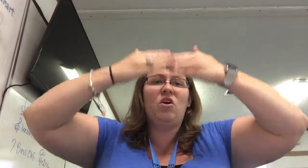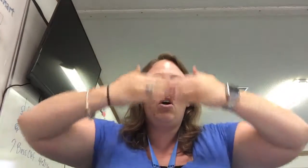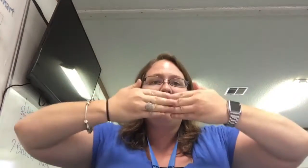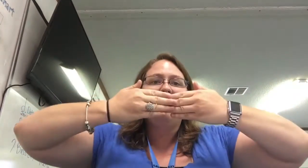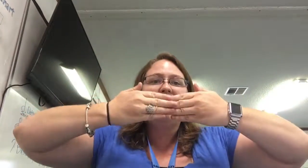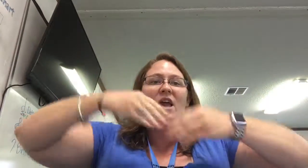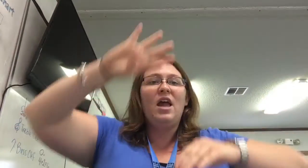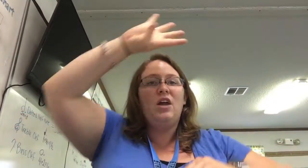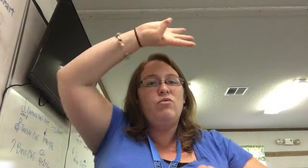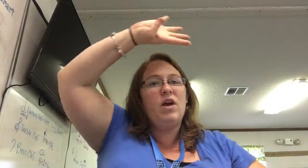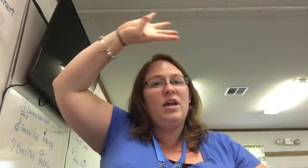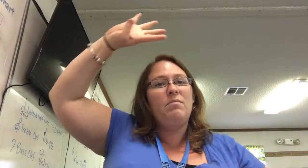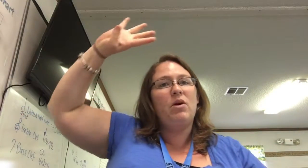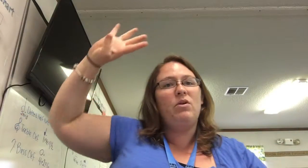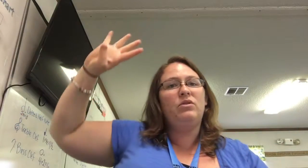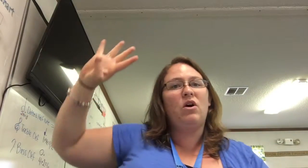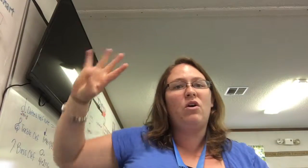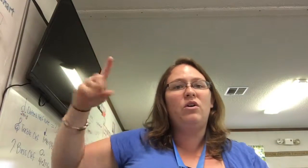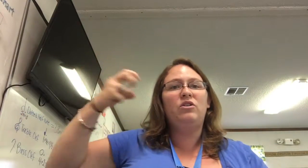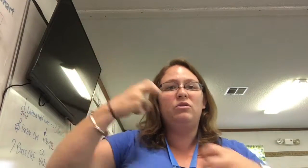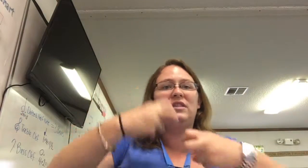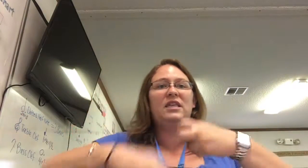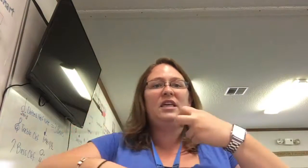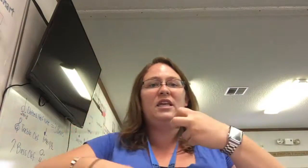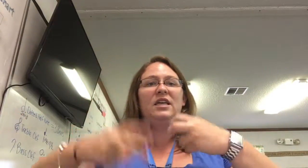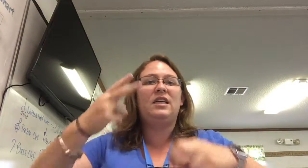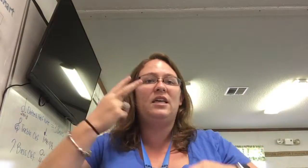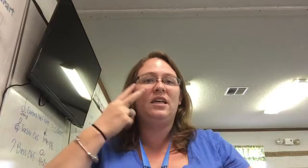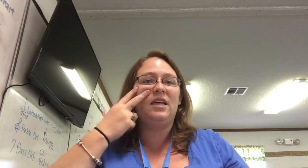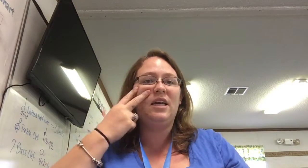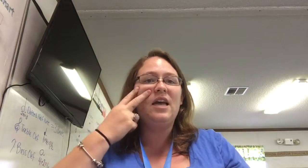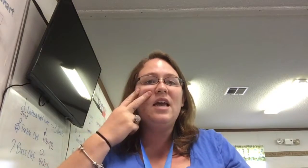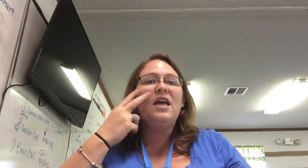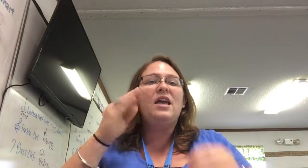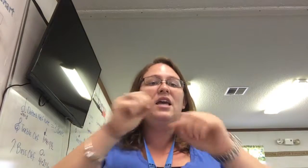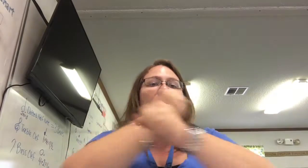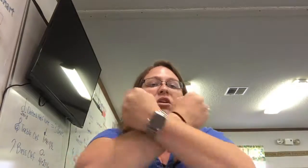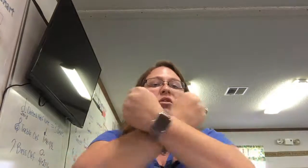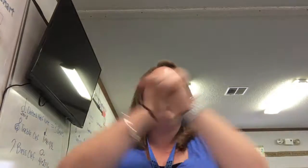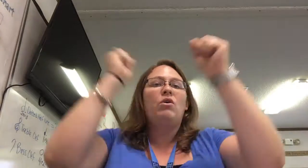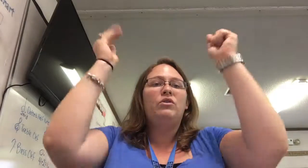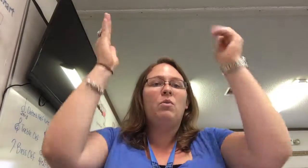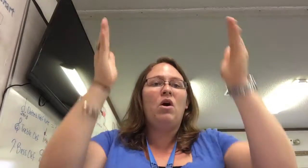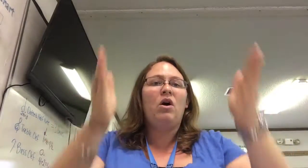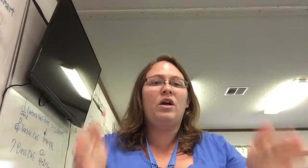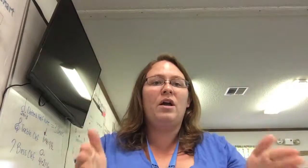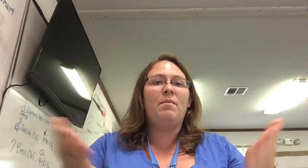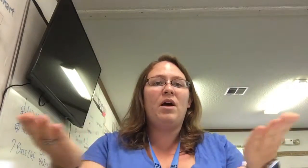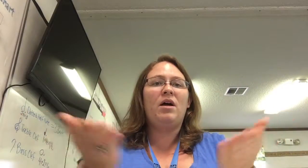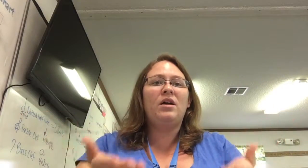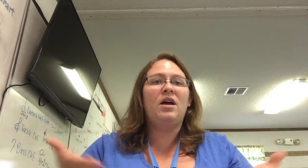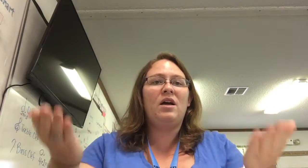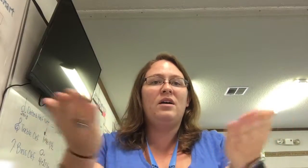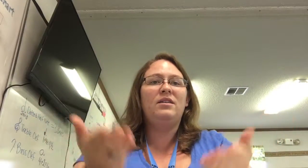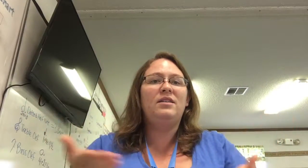dark and rainbows hard to see. Heroes walk among us